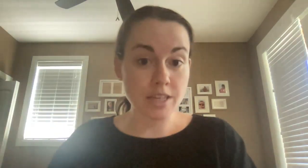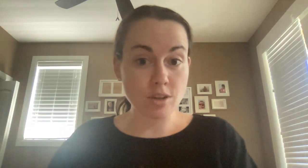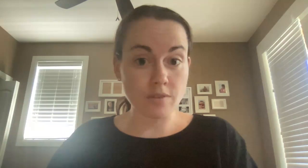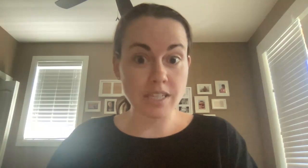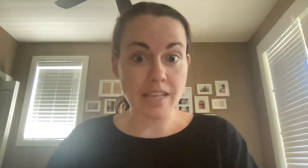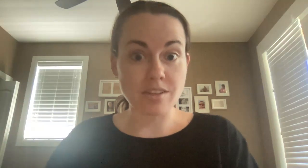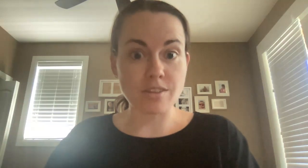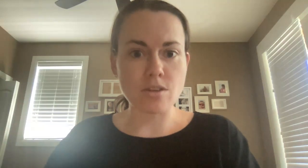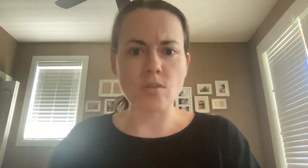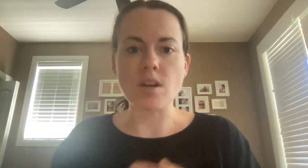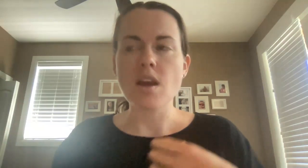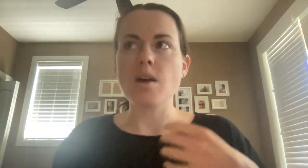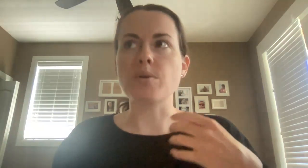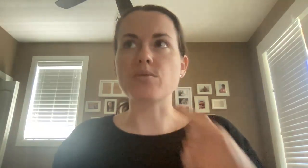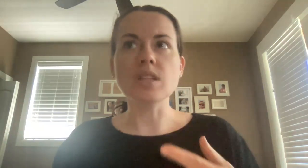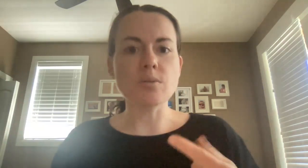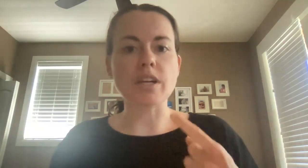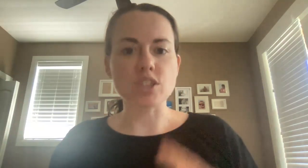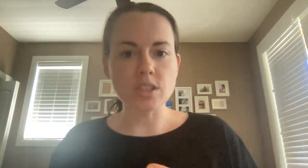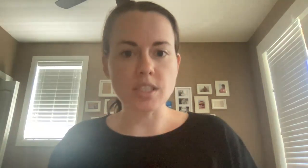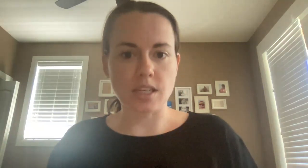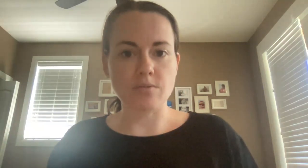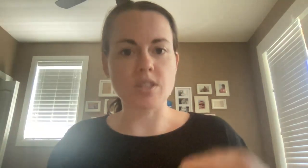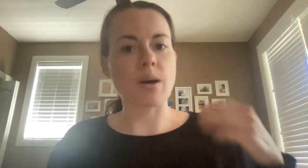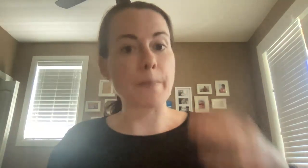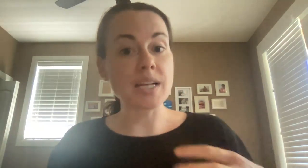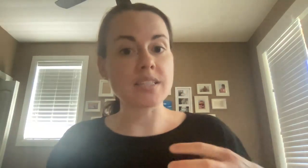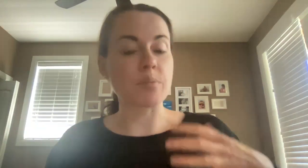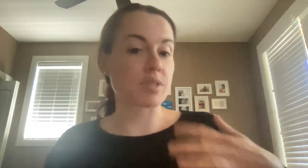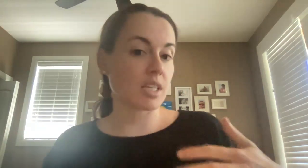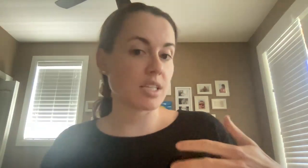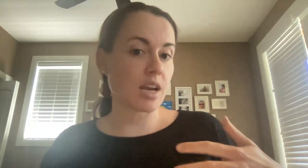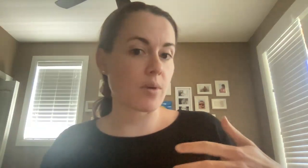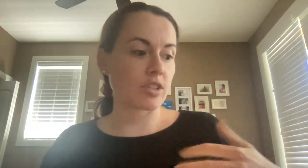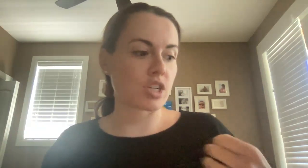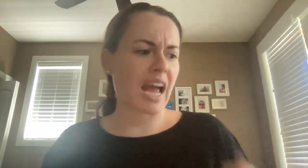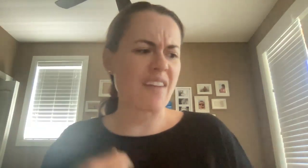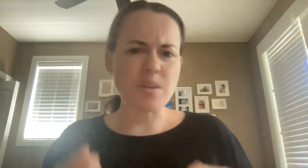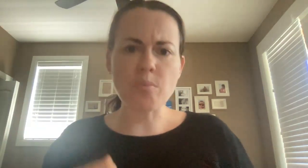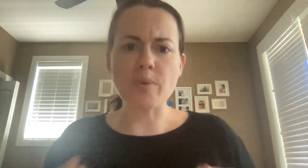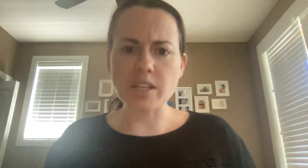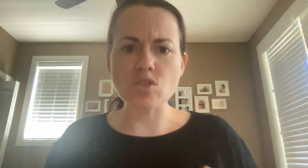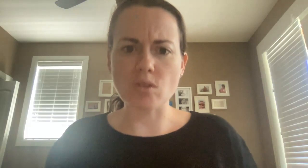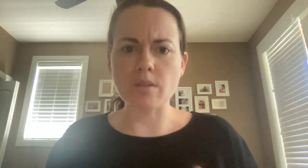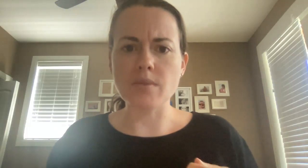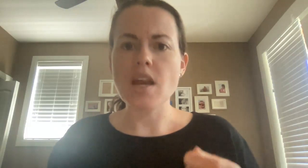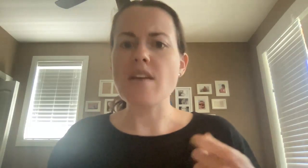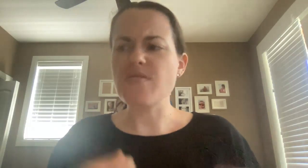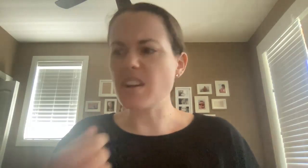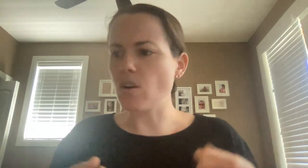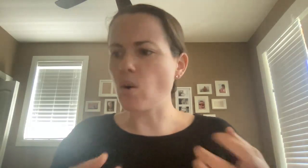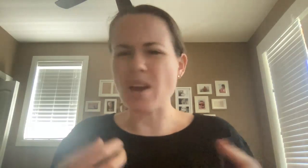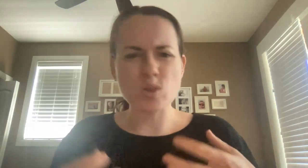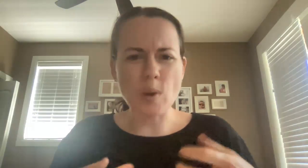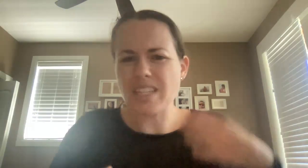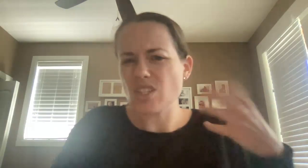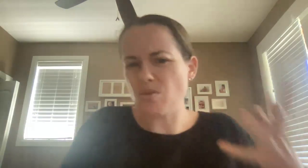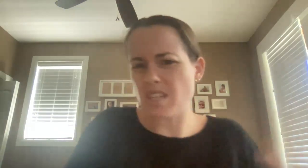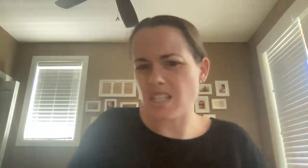they solve the task on their own. But really what I should have done was on Monday, presented that question, have them brainstorm, figure out, okay, so I need to know this